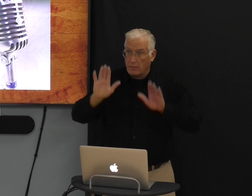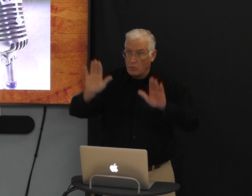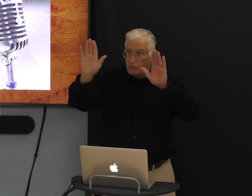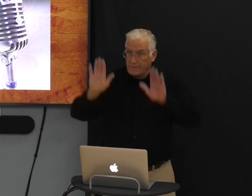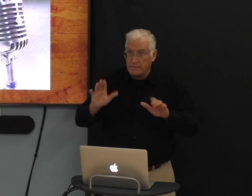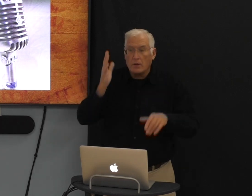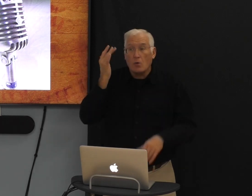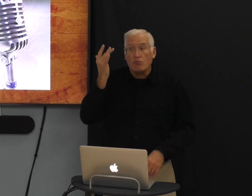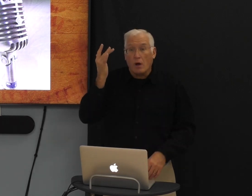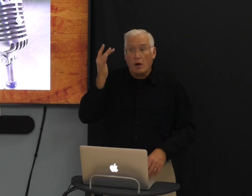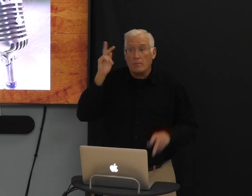And that's wonderful.